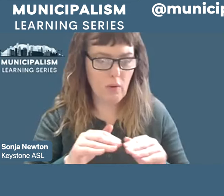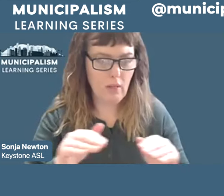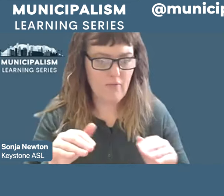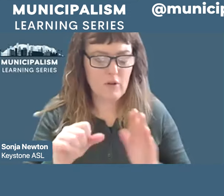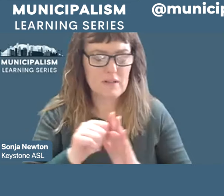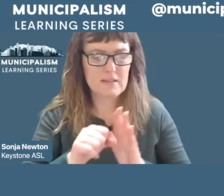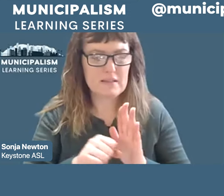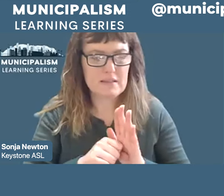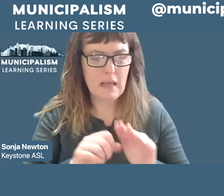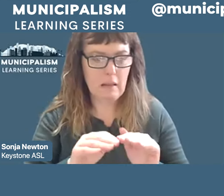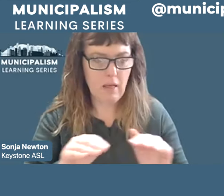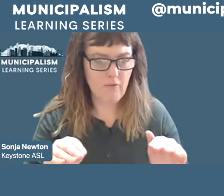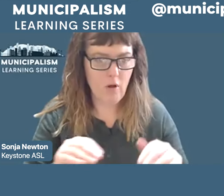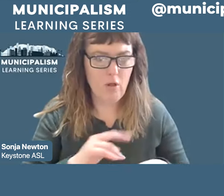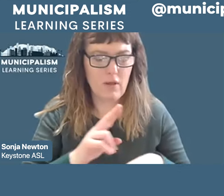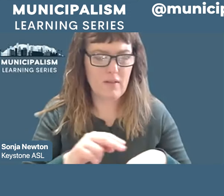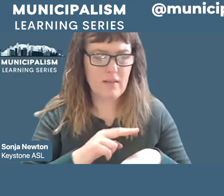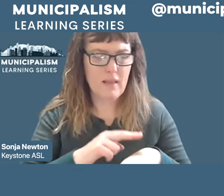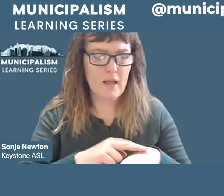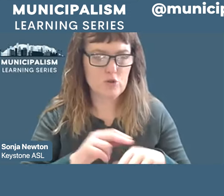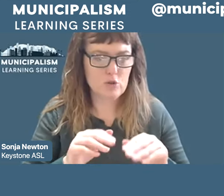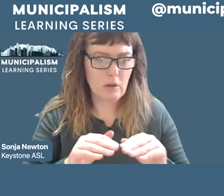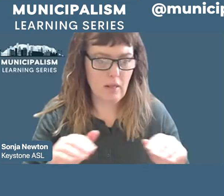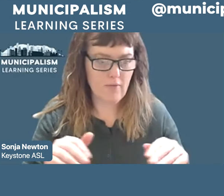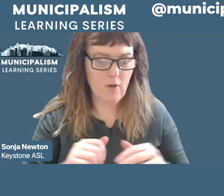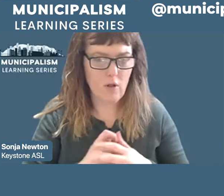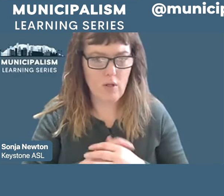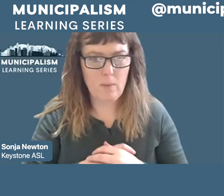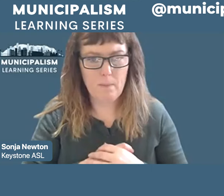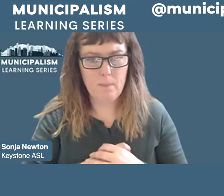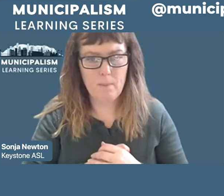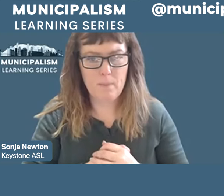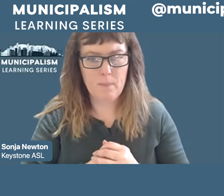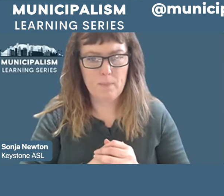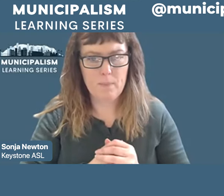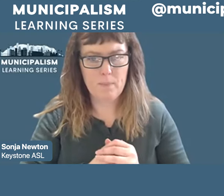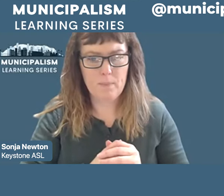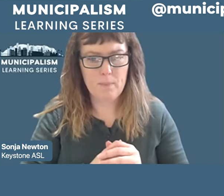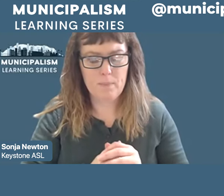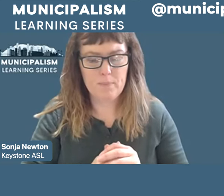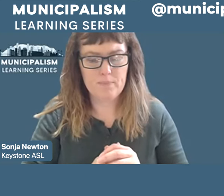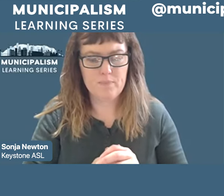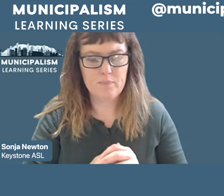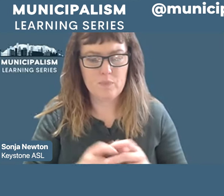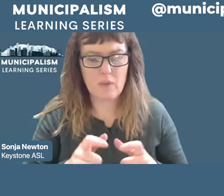especially when we talk about big corporation like Chevron